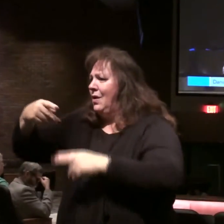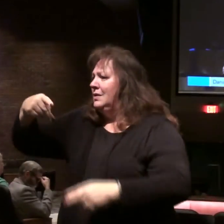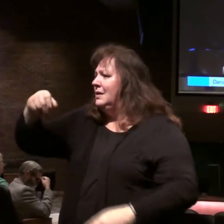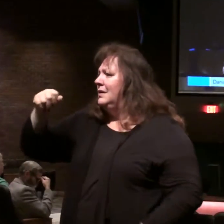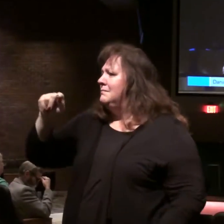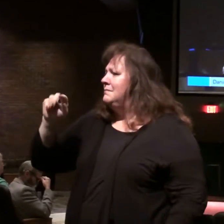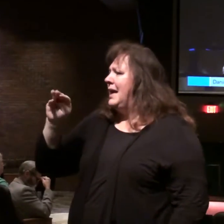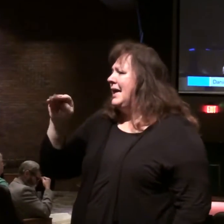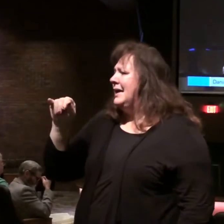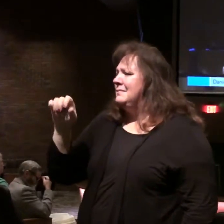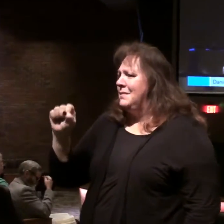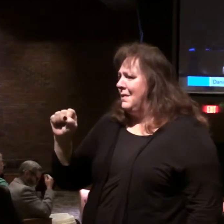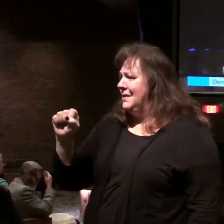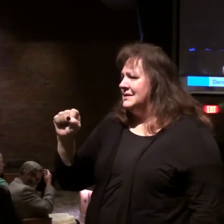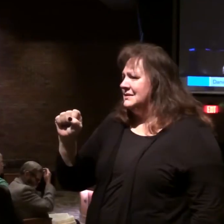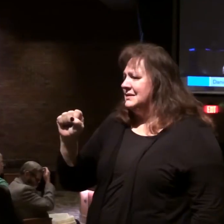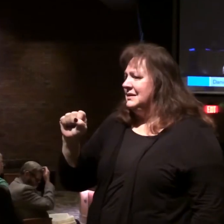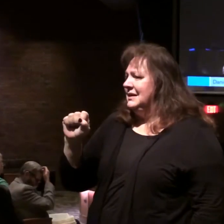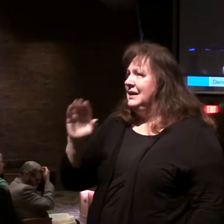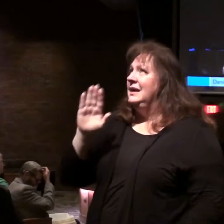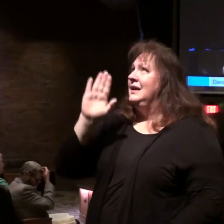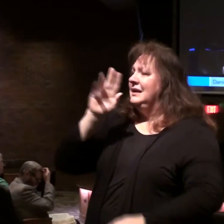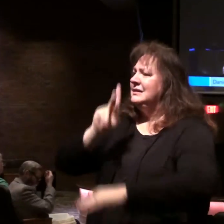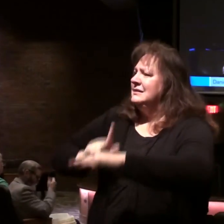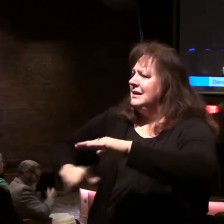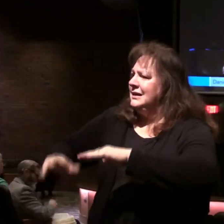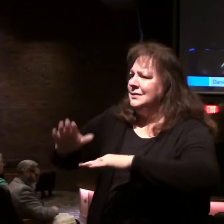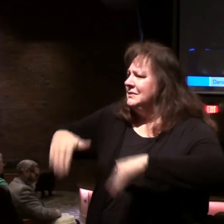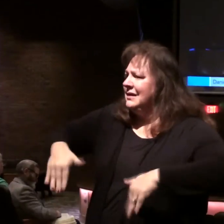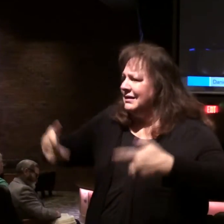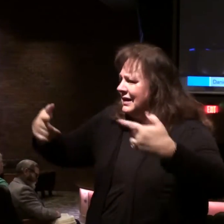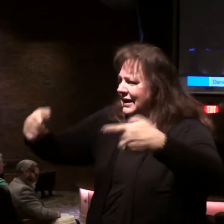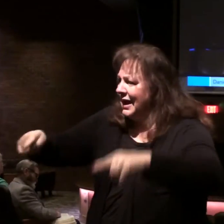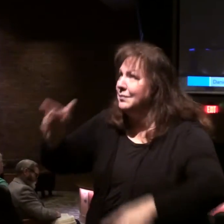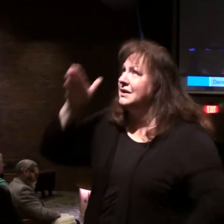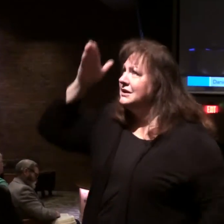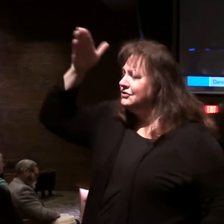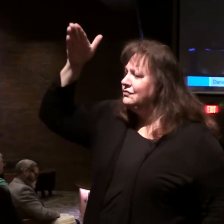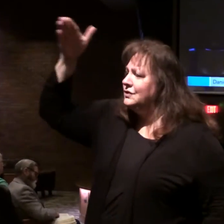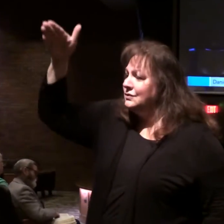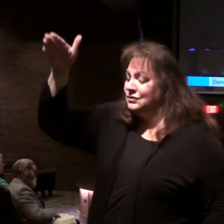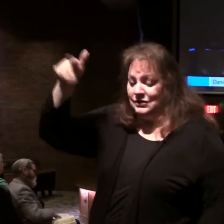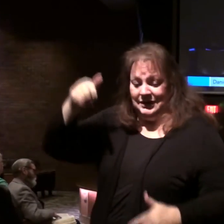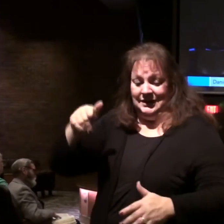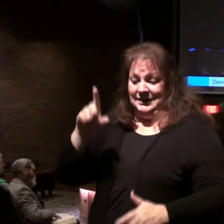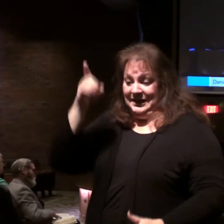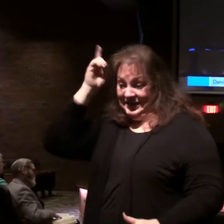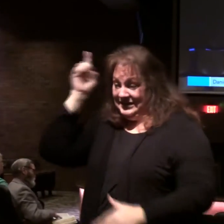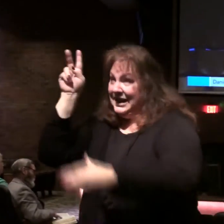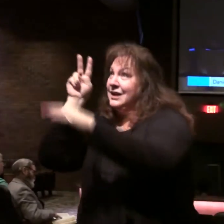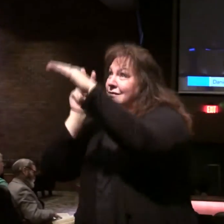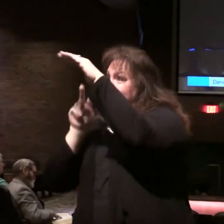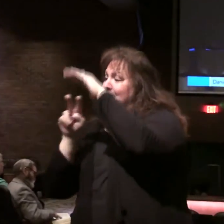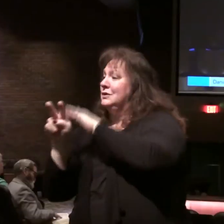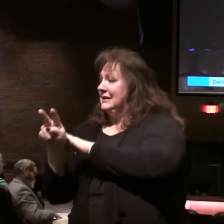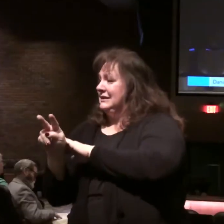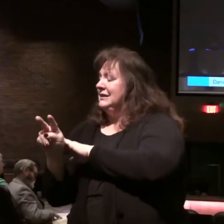The kingdom is yet future. And it's prophesied here in Daniel